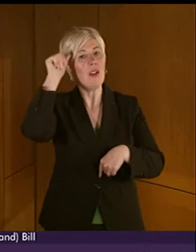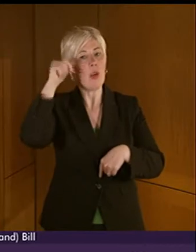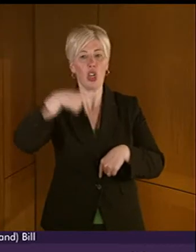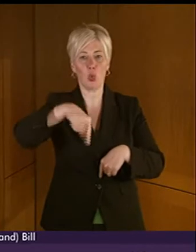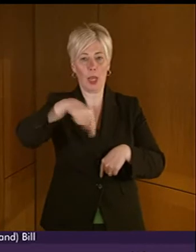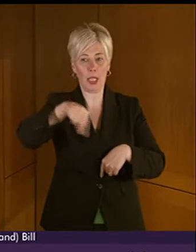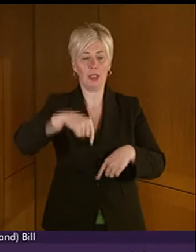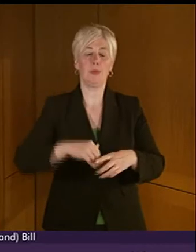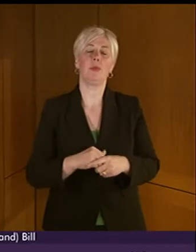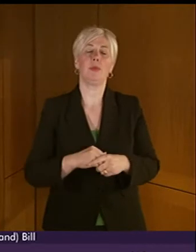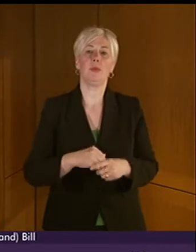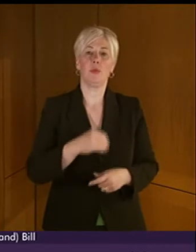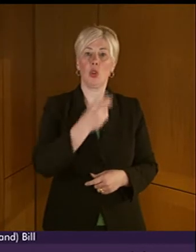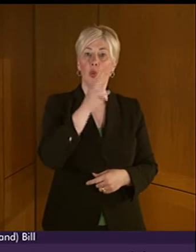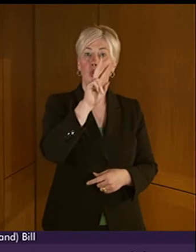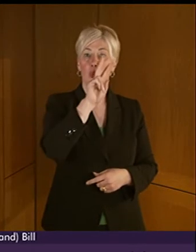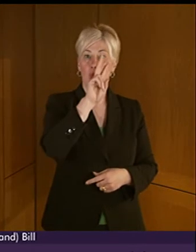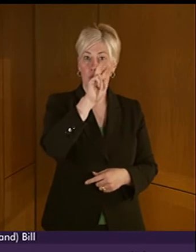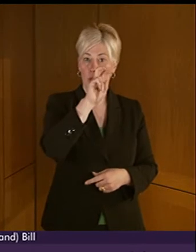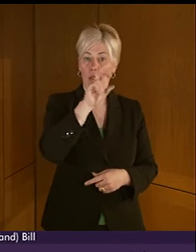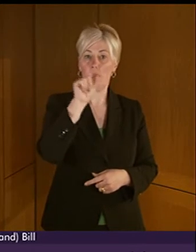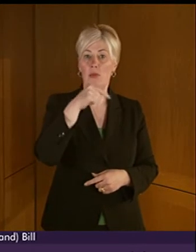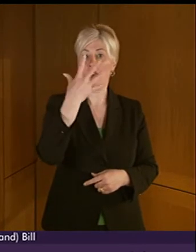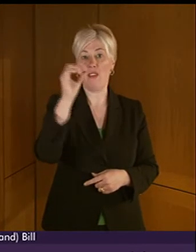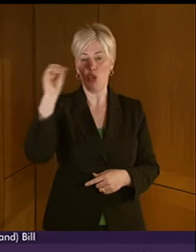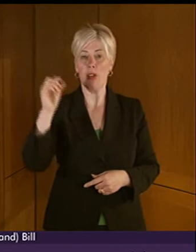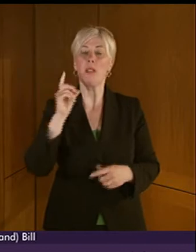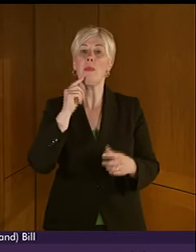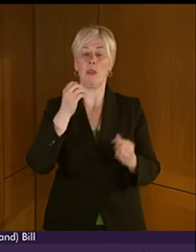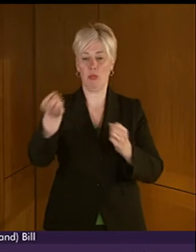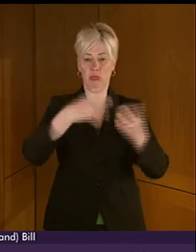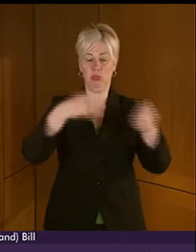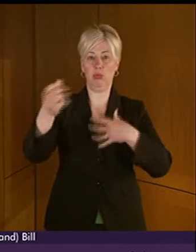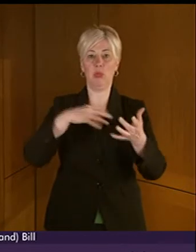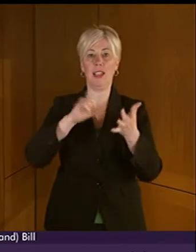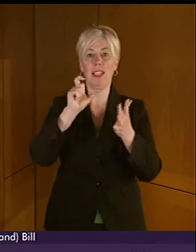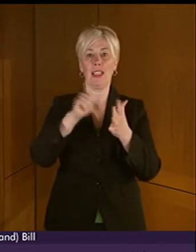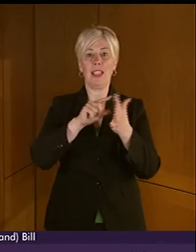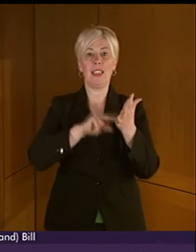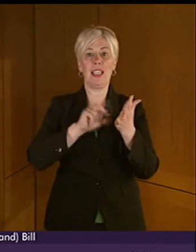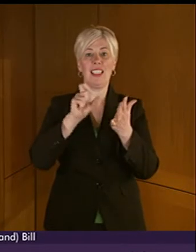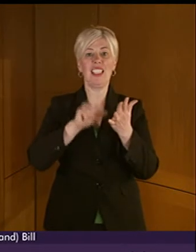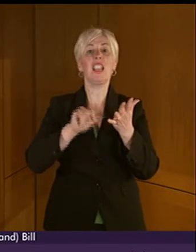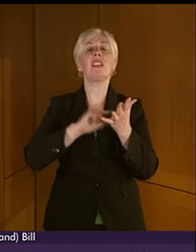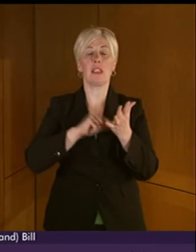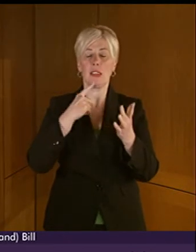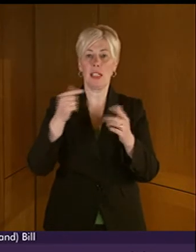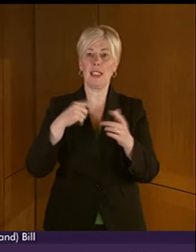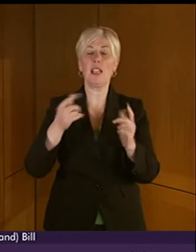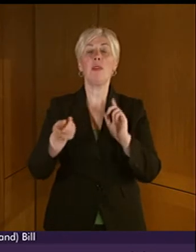Around 12,500 respondents to the most recent census indicated that they use British Sign Language at home.